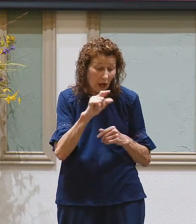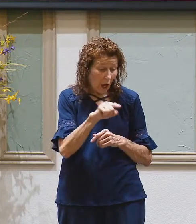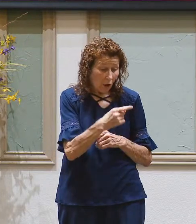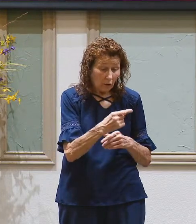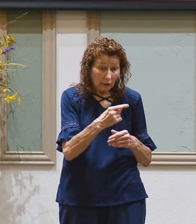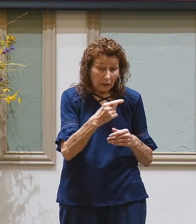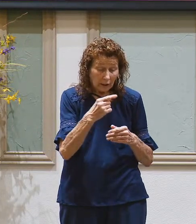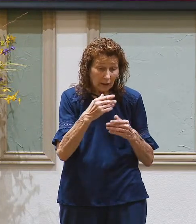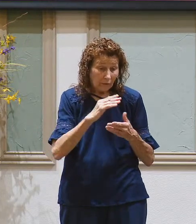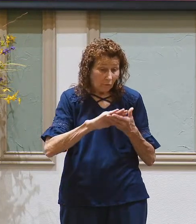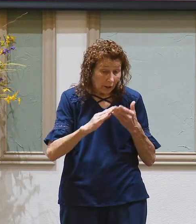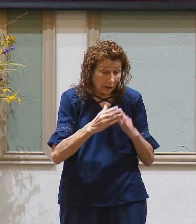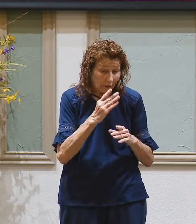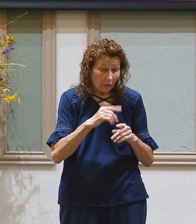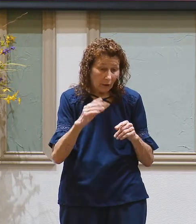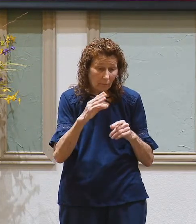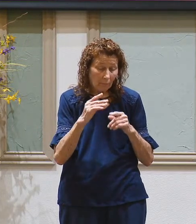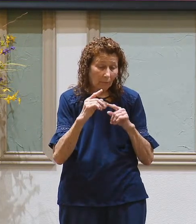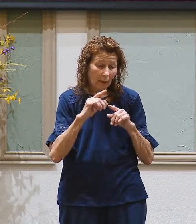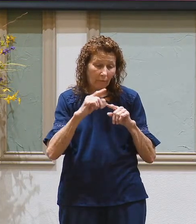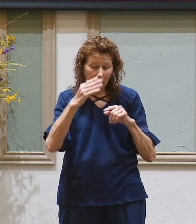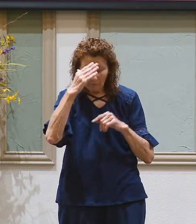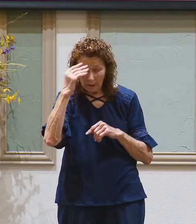but their iniquity is going to be forgotten